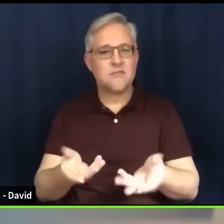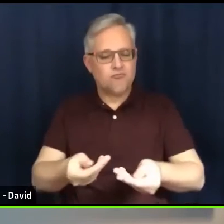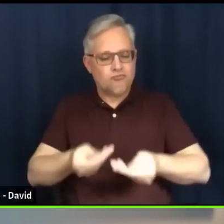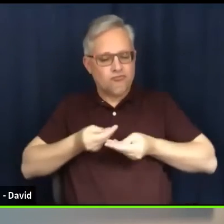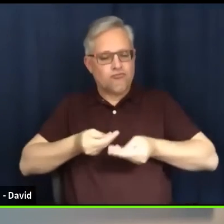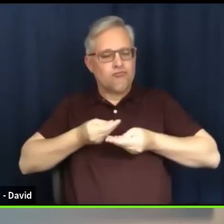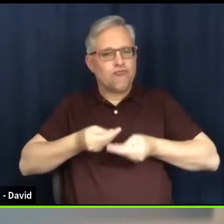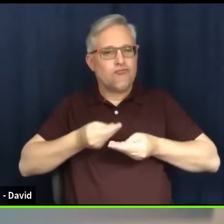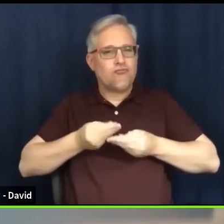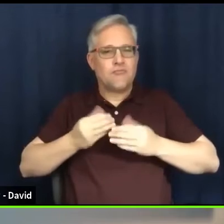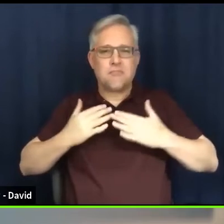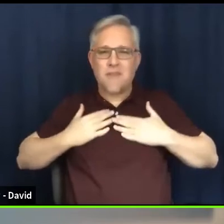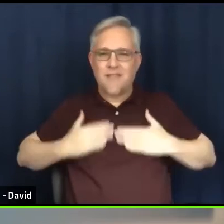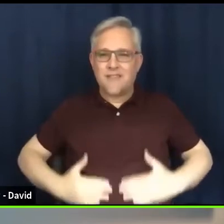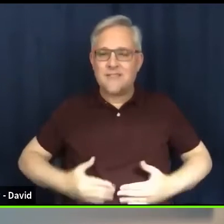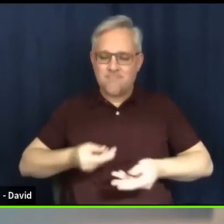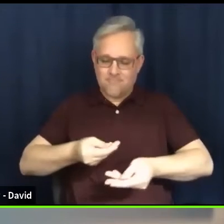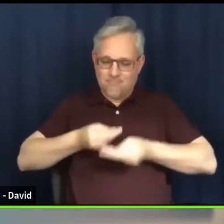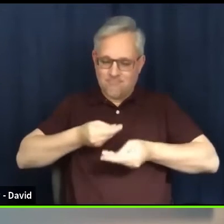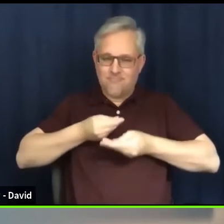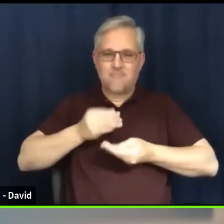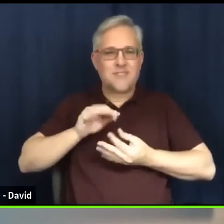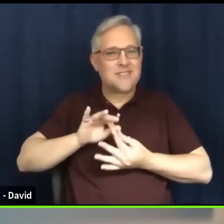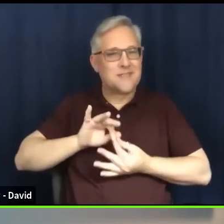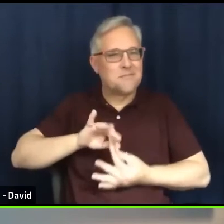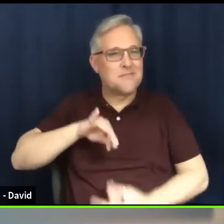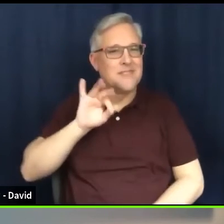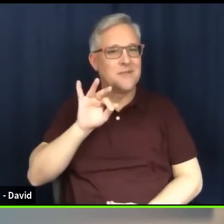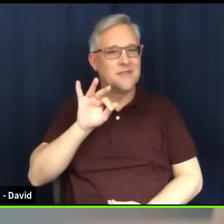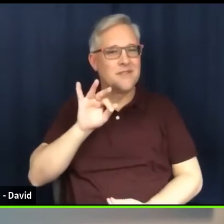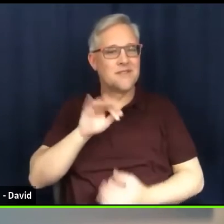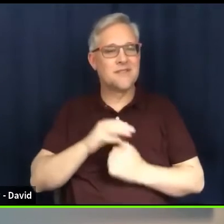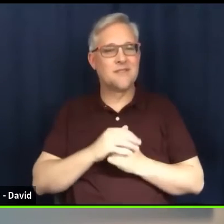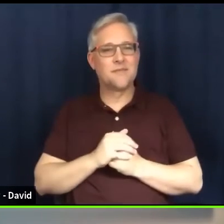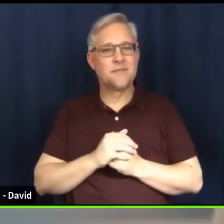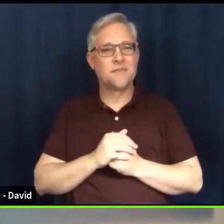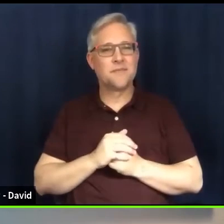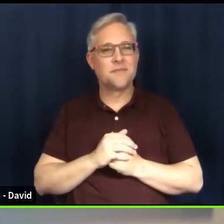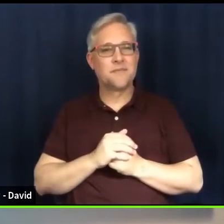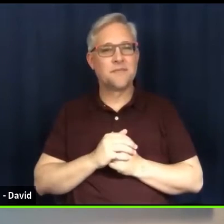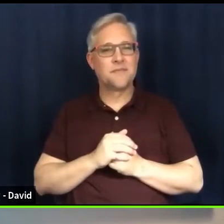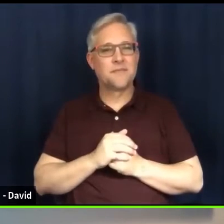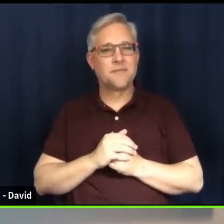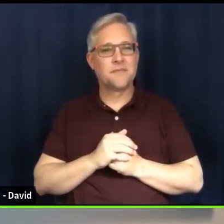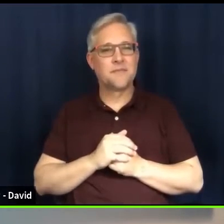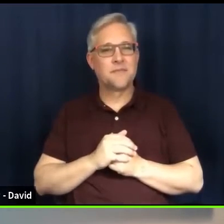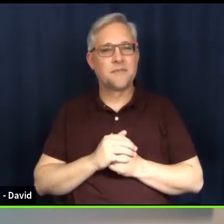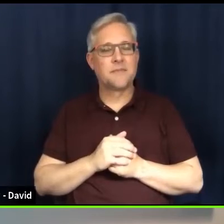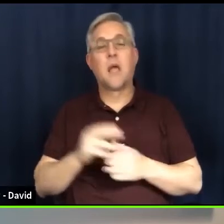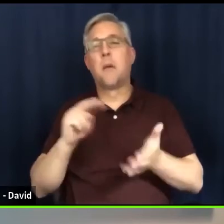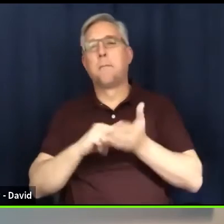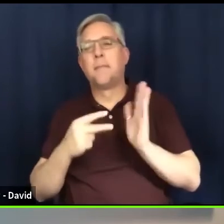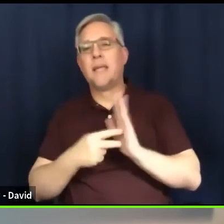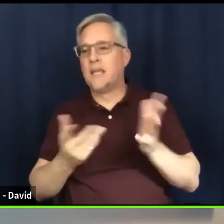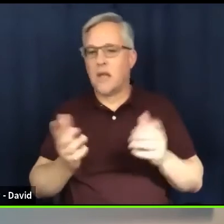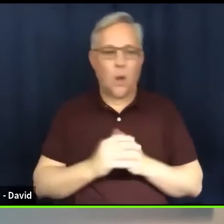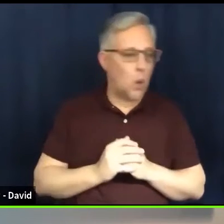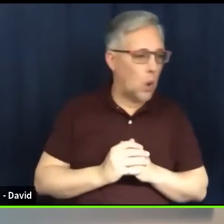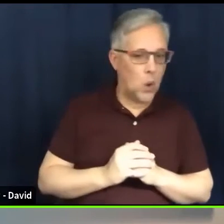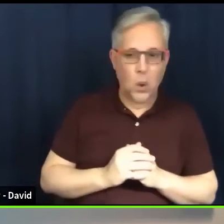to this meal. We don't just quick grab the last piece of candy in the box or something like